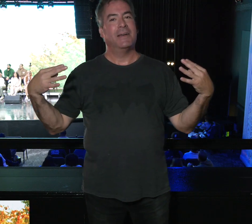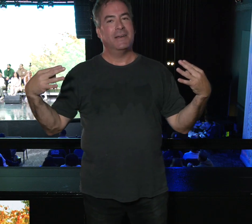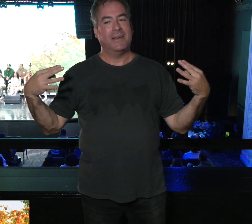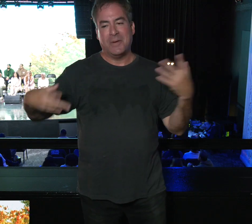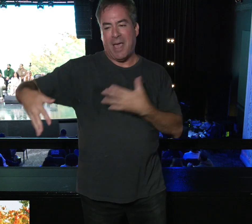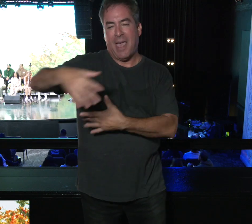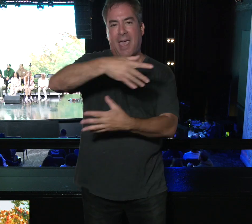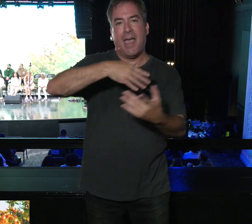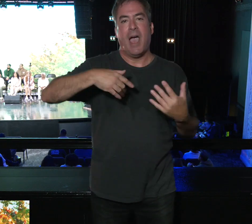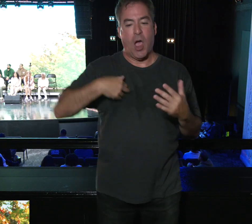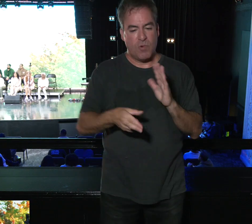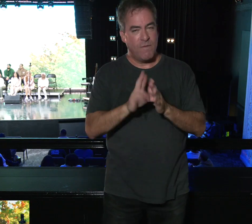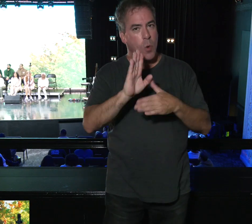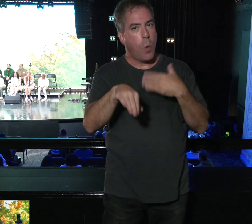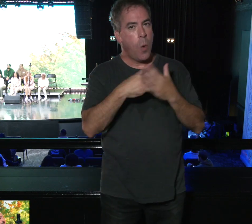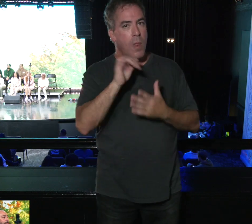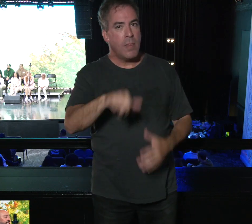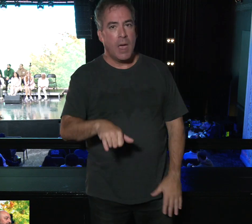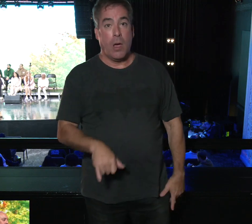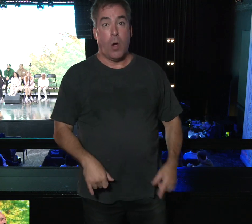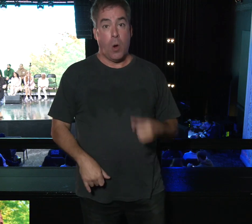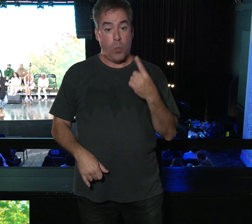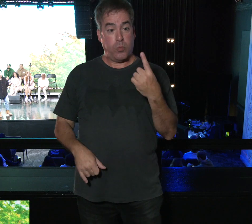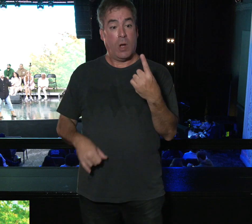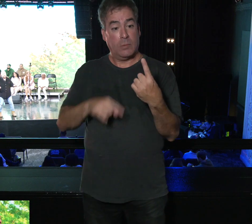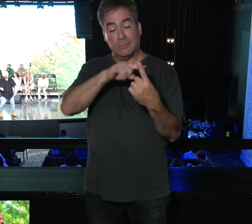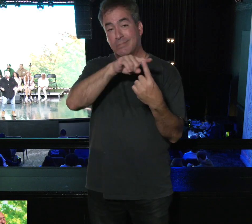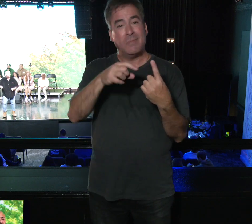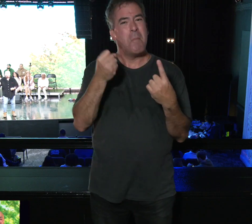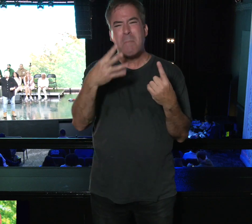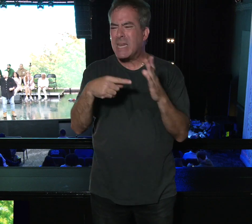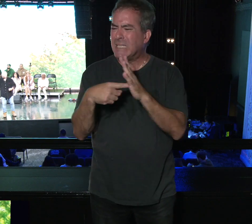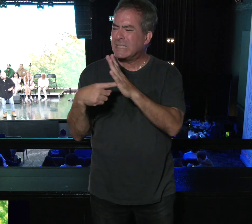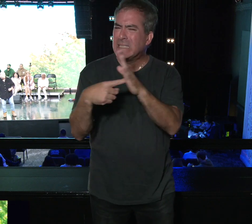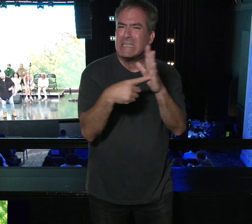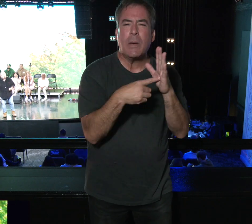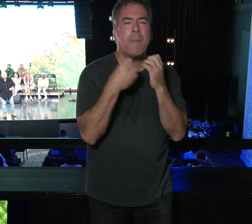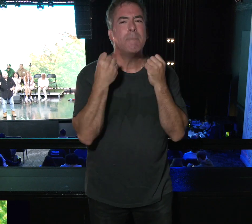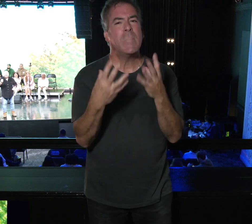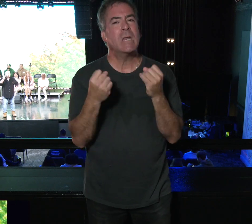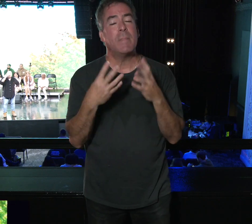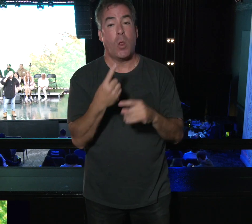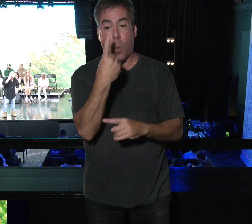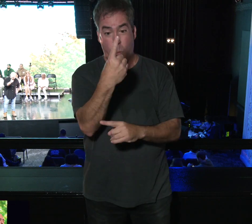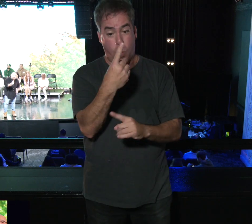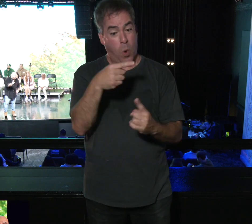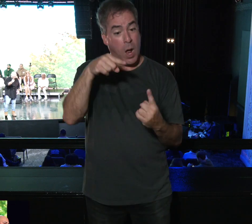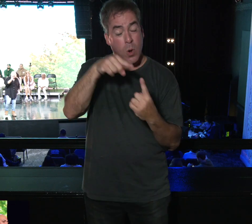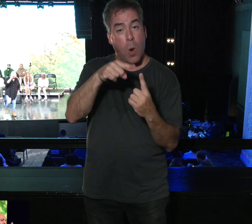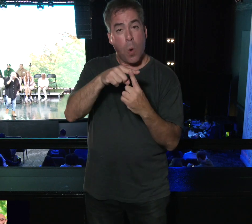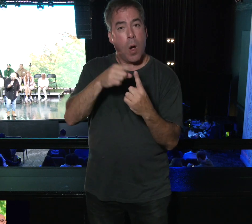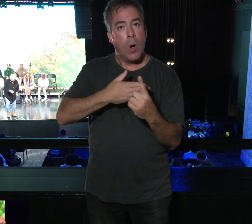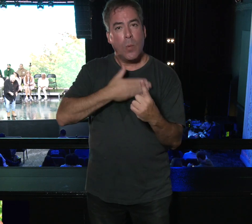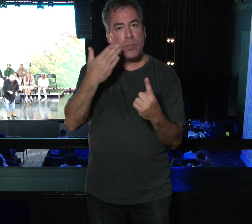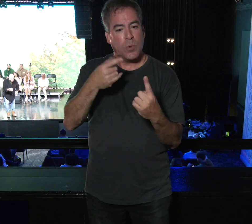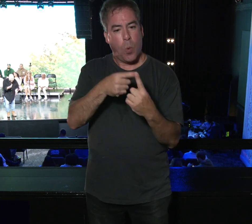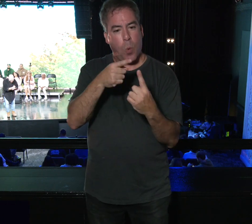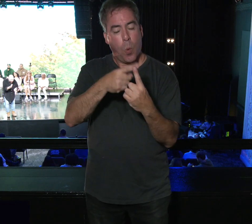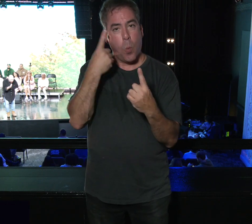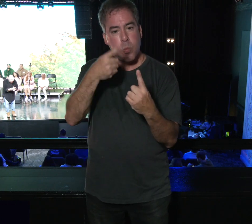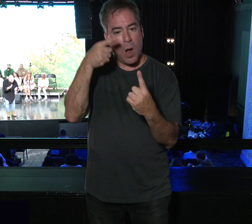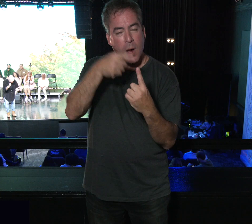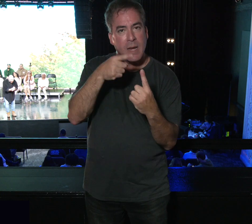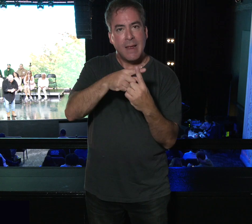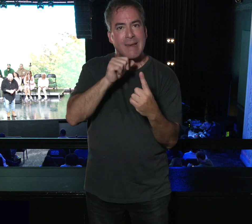I go through all these because there's not one place, and there's so many more examples, but there is not one place, not one place,